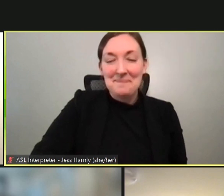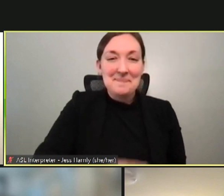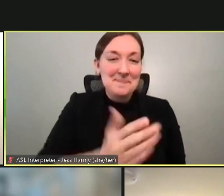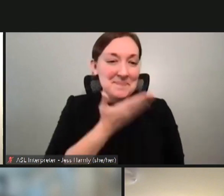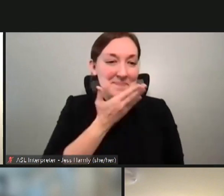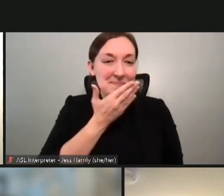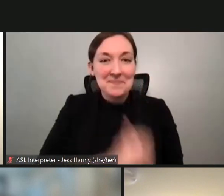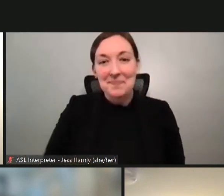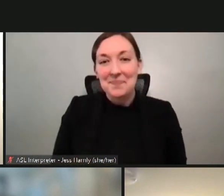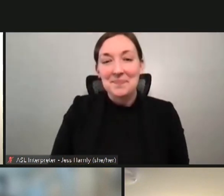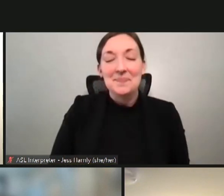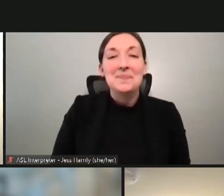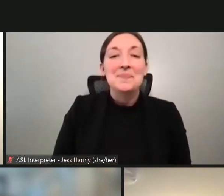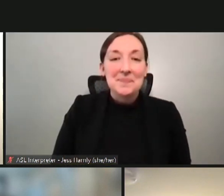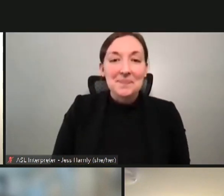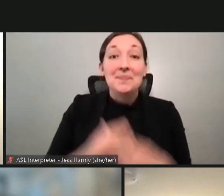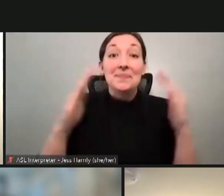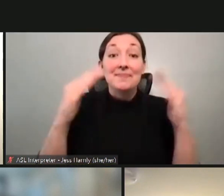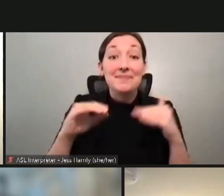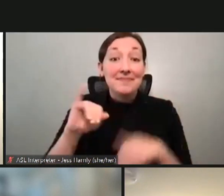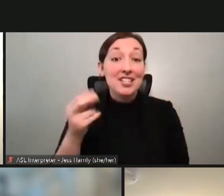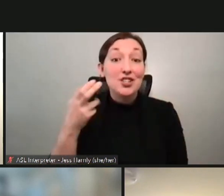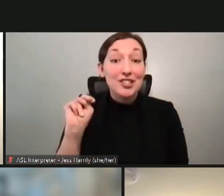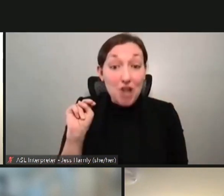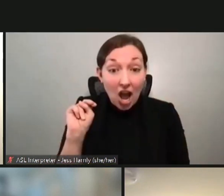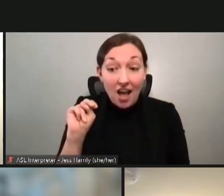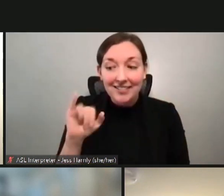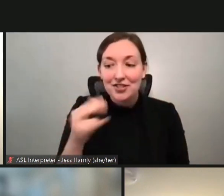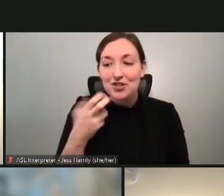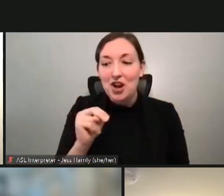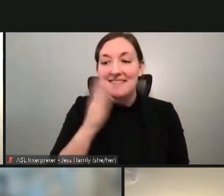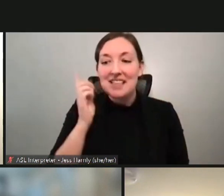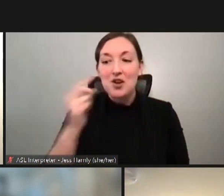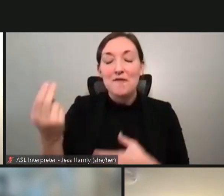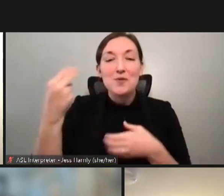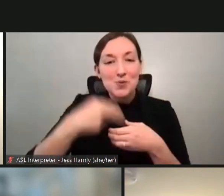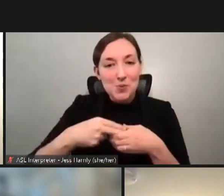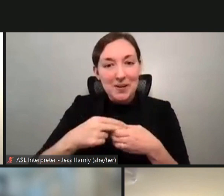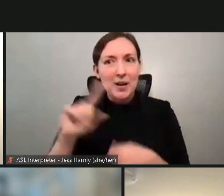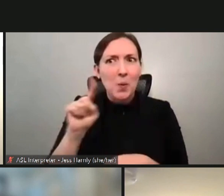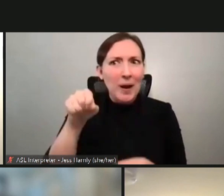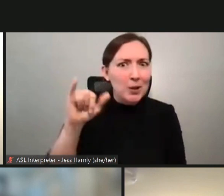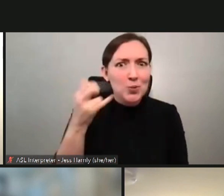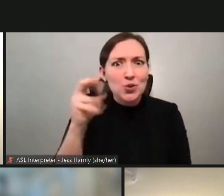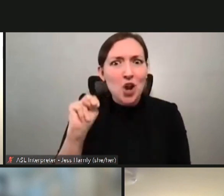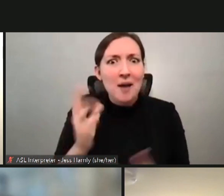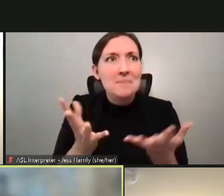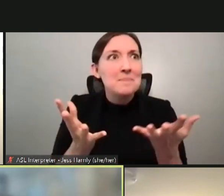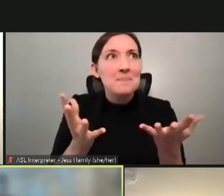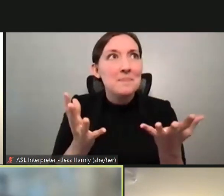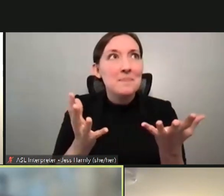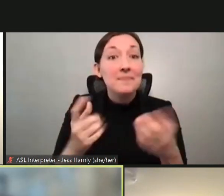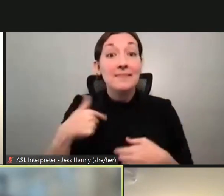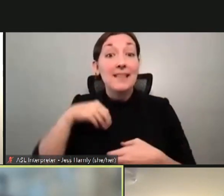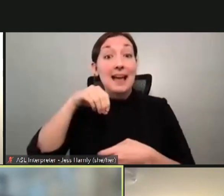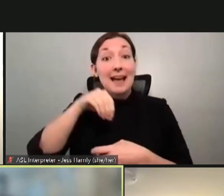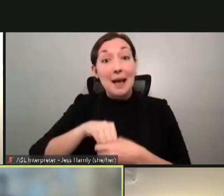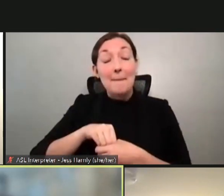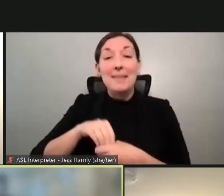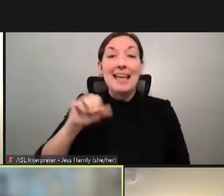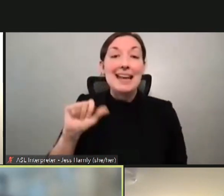job. Thank you, Sheila. John, John, thank you for joining us today. Where are you, John? I'm in Birmingham,